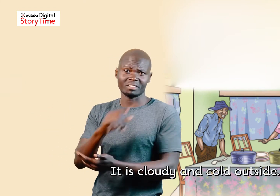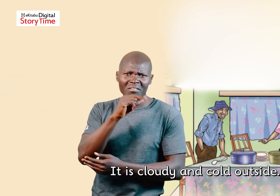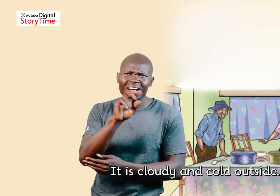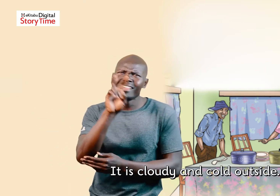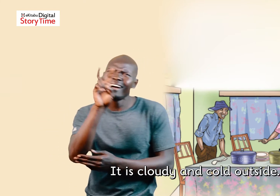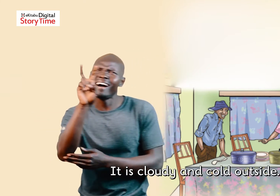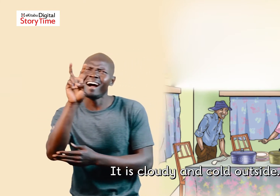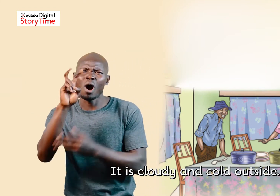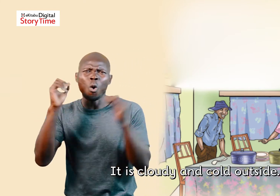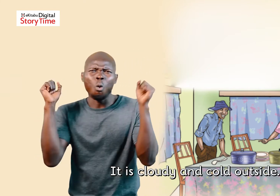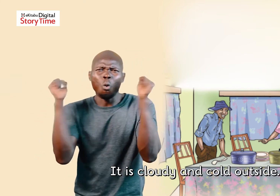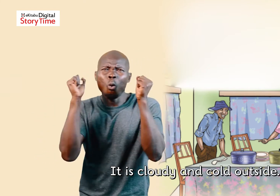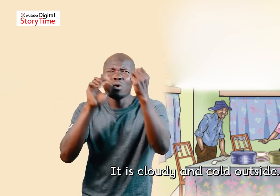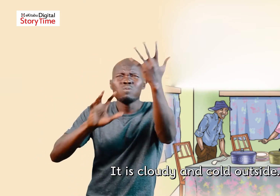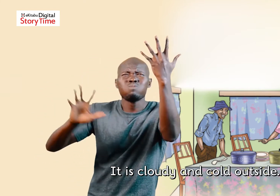It is cloudy and cold outside